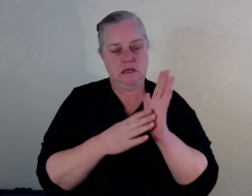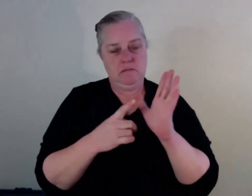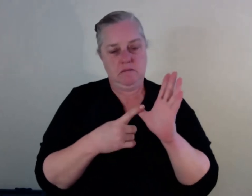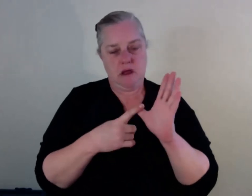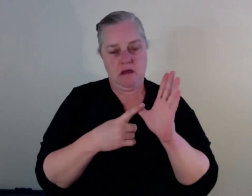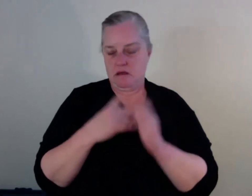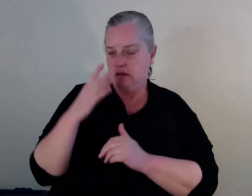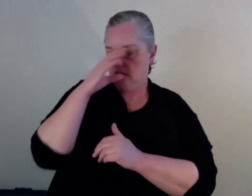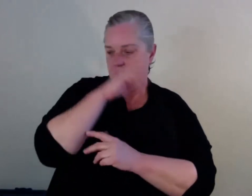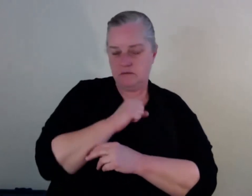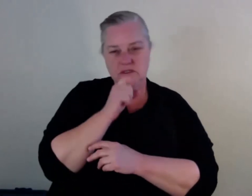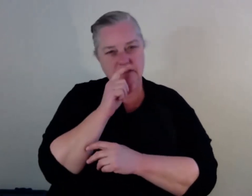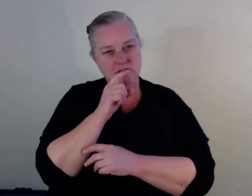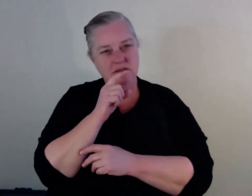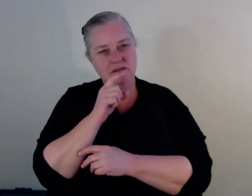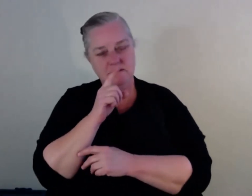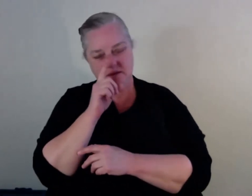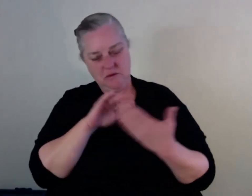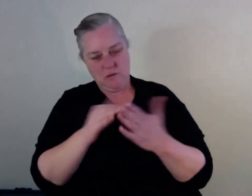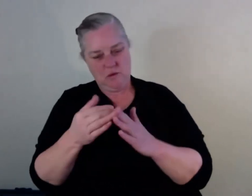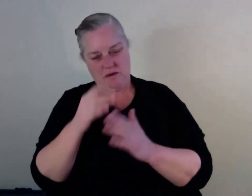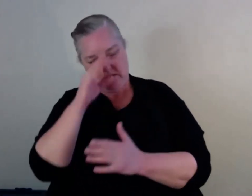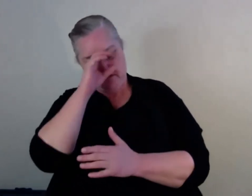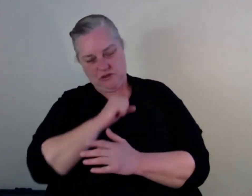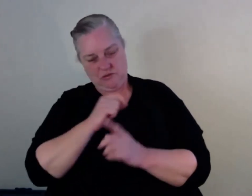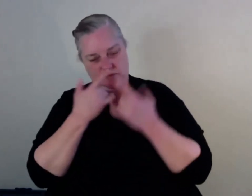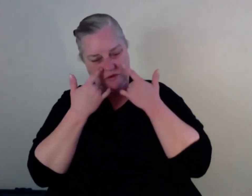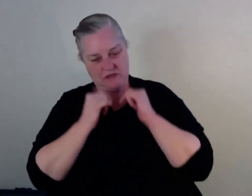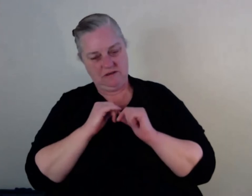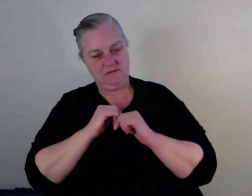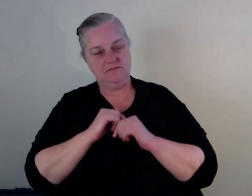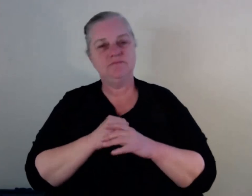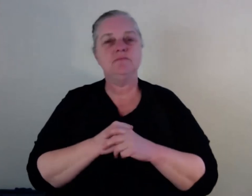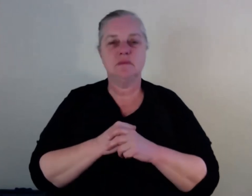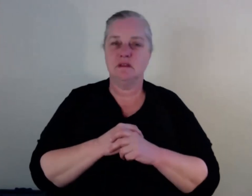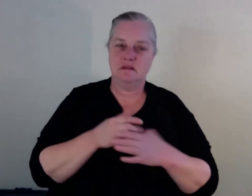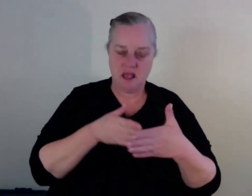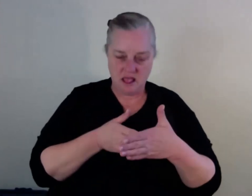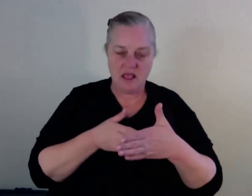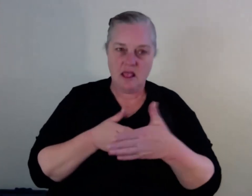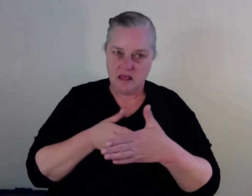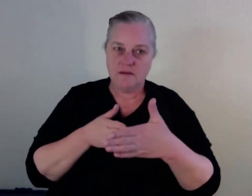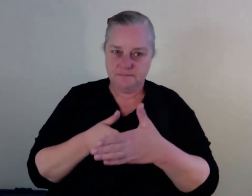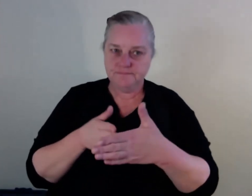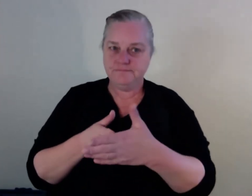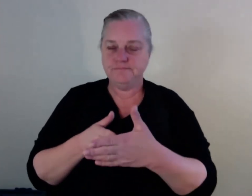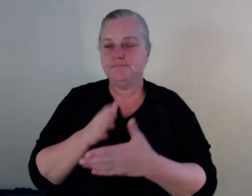really sort of, can really hold people back. And it forms attitudes in people that are